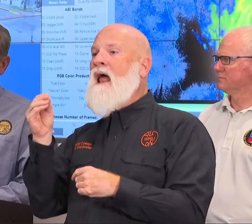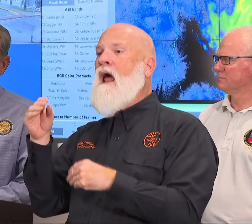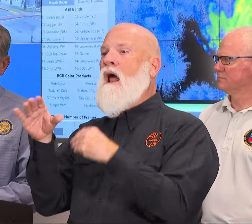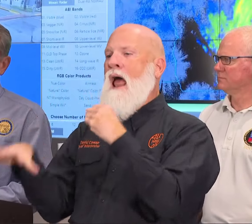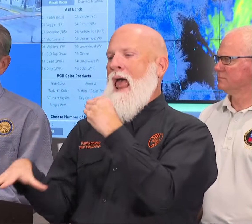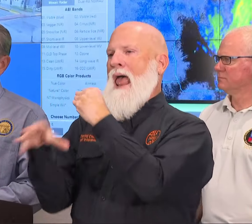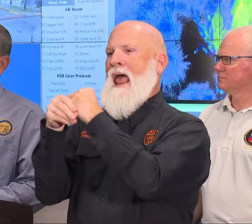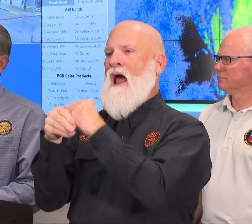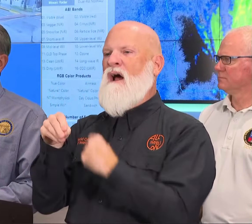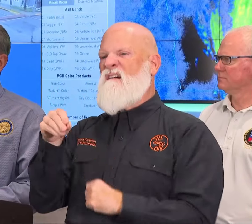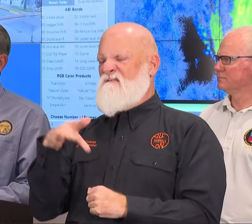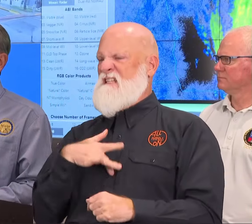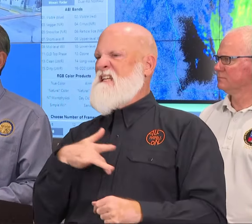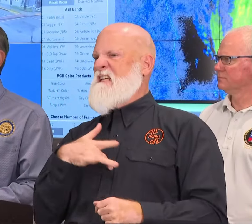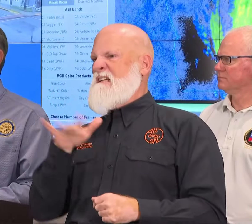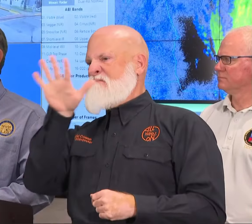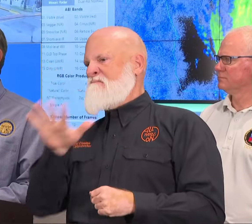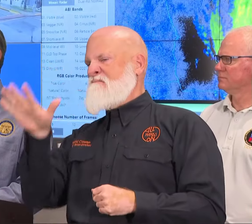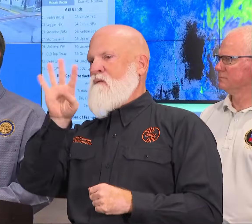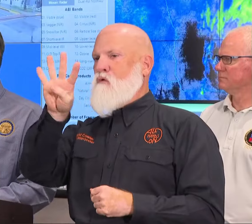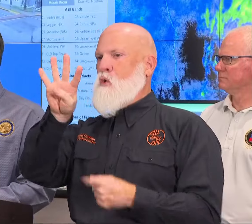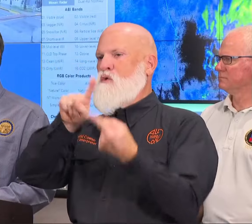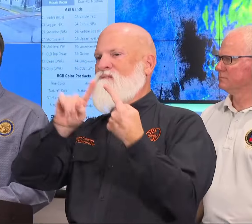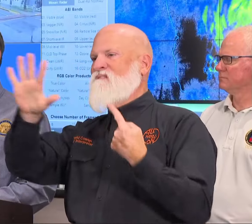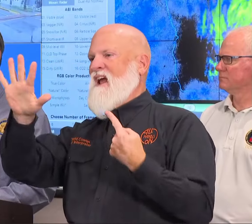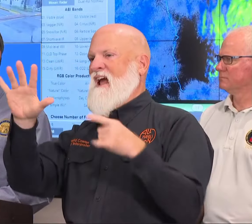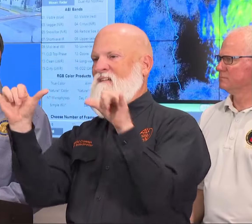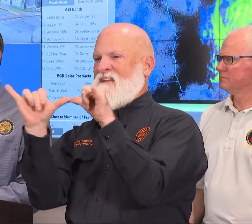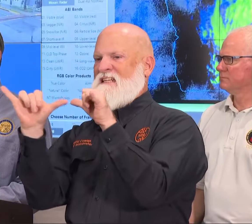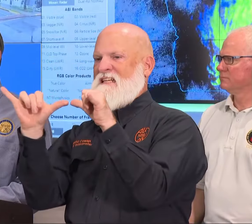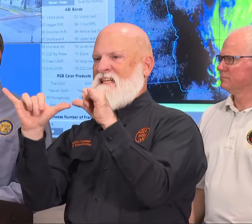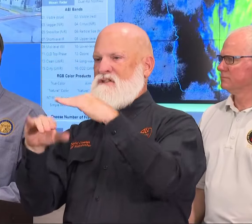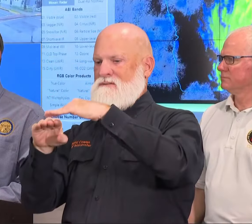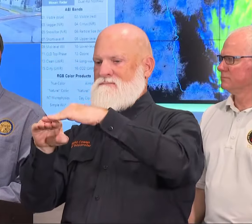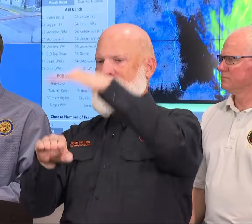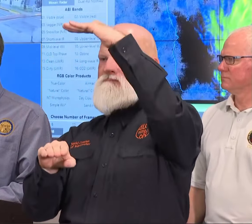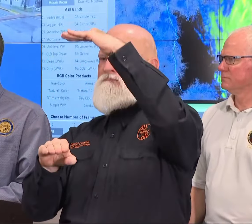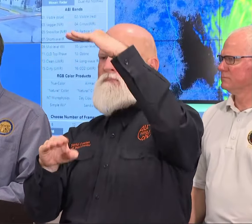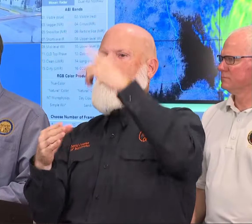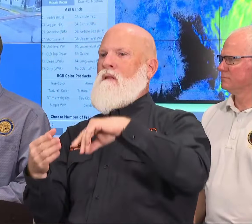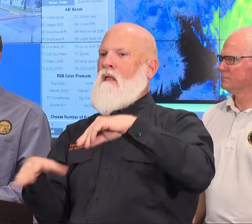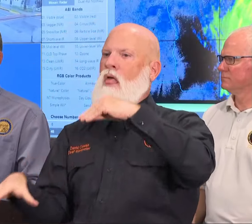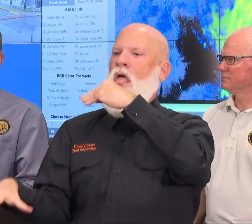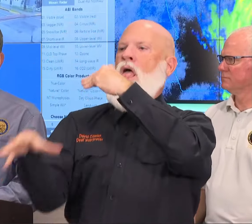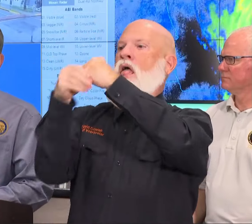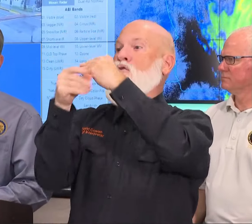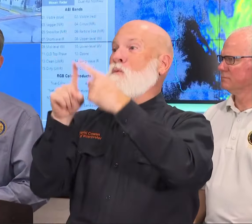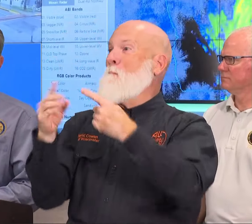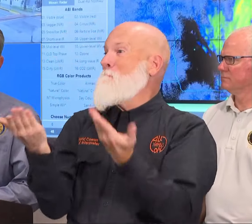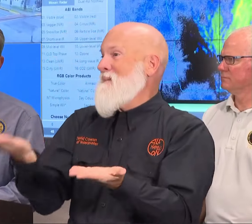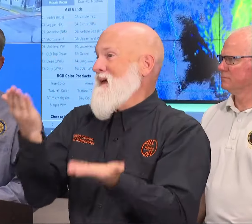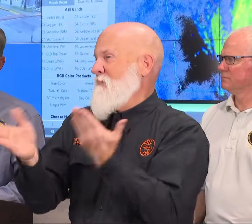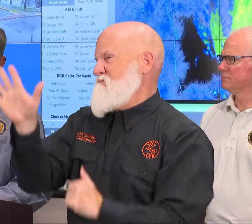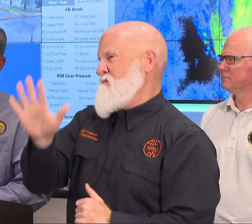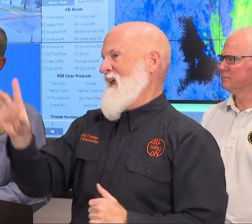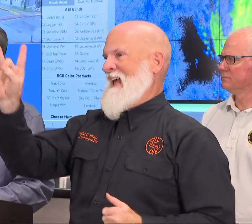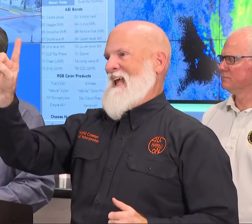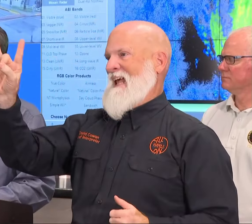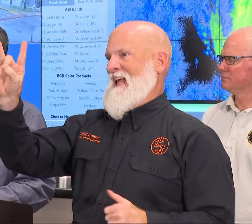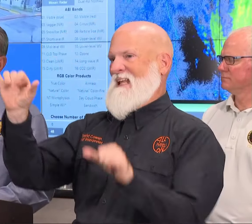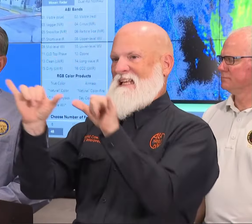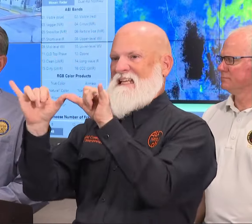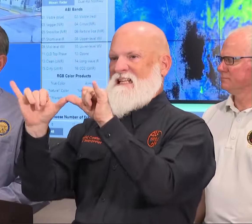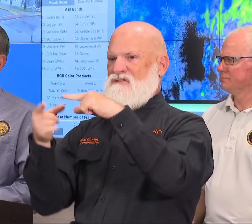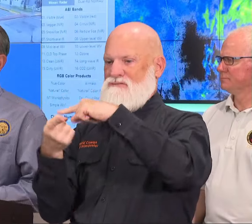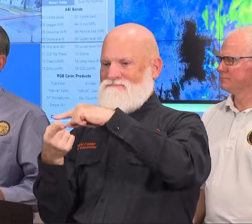scenario we may have another up to eight inches of rain. So unfortunately I don't believe this storm is done with us yet.